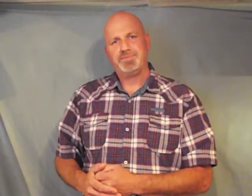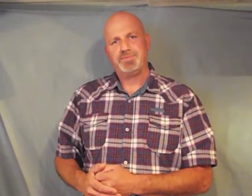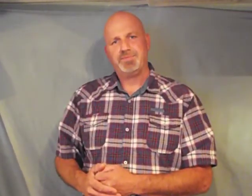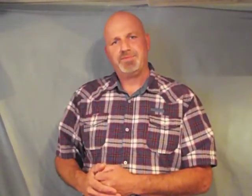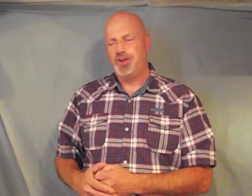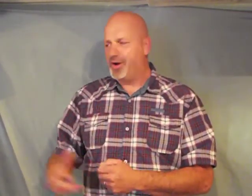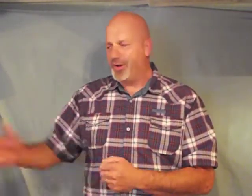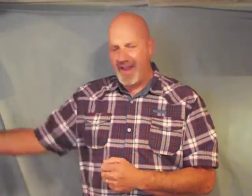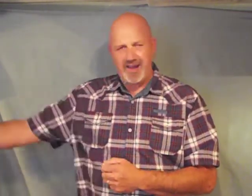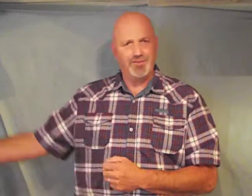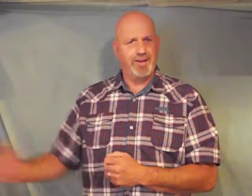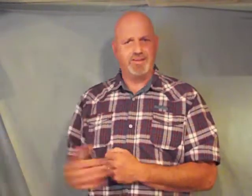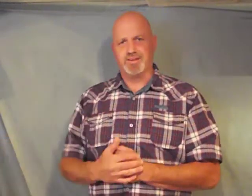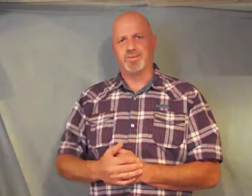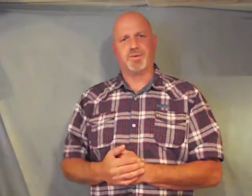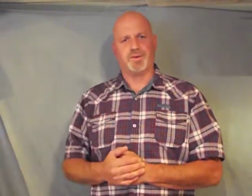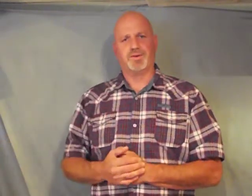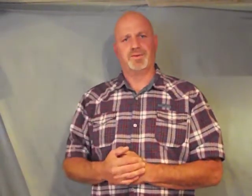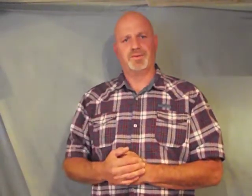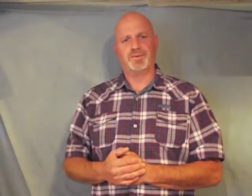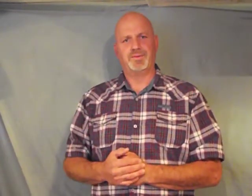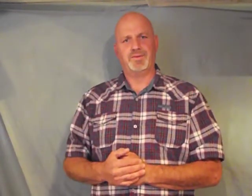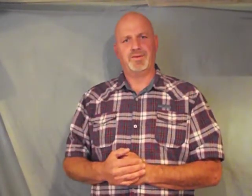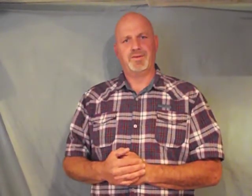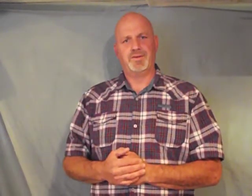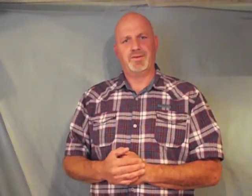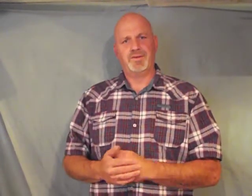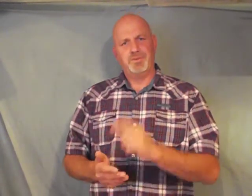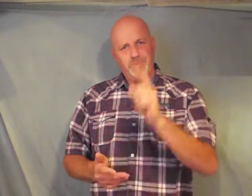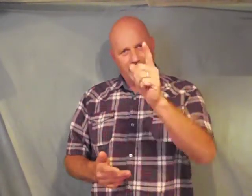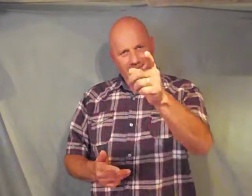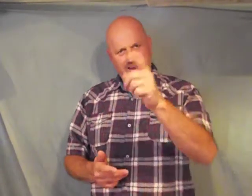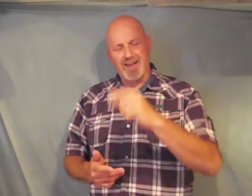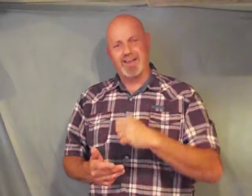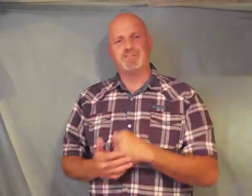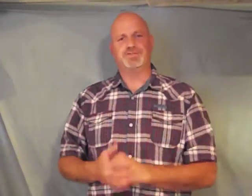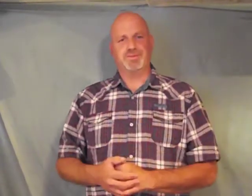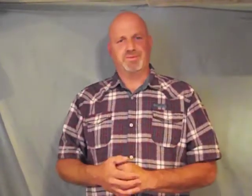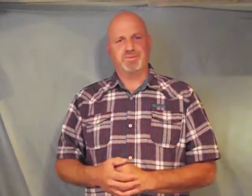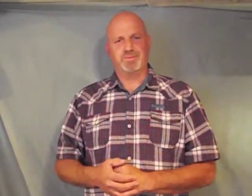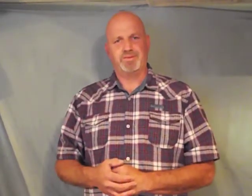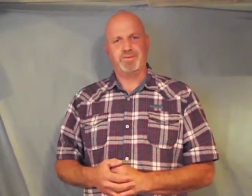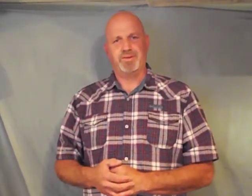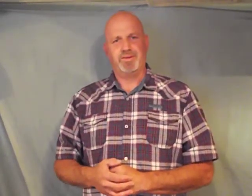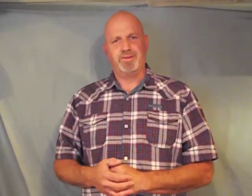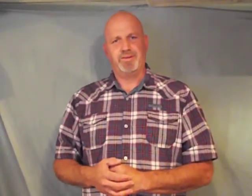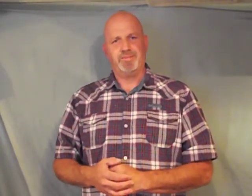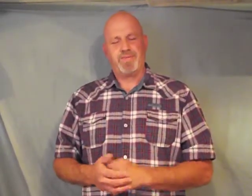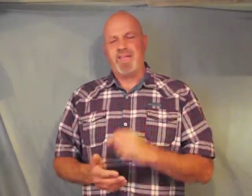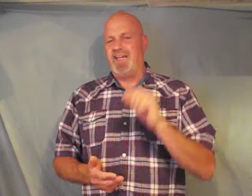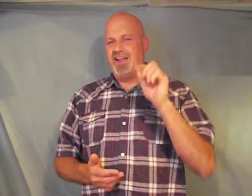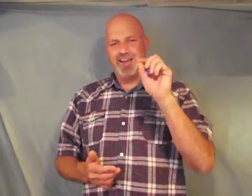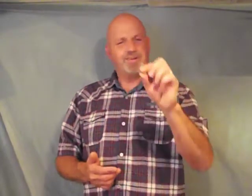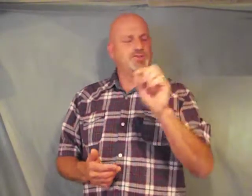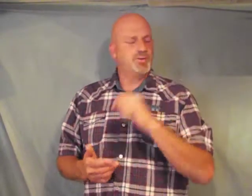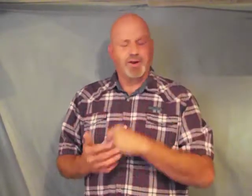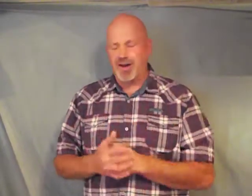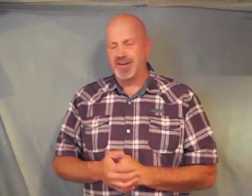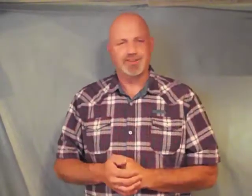you don't have needs of the world because God loves you he loves you regardless of